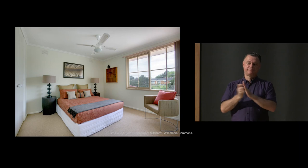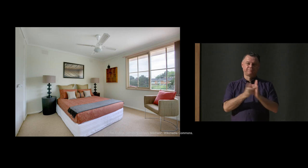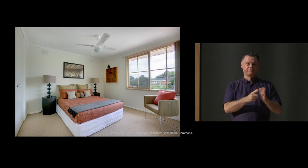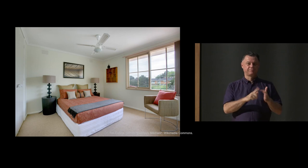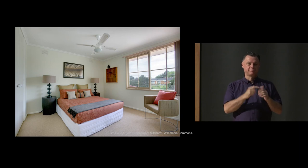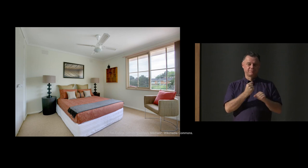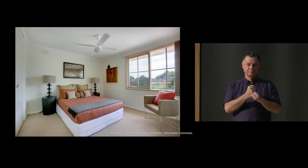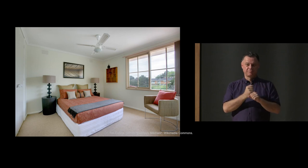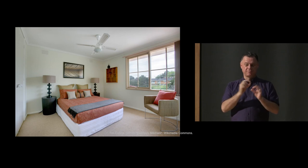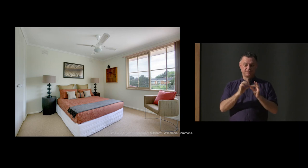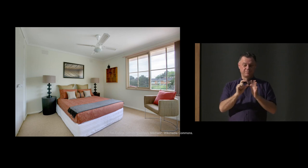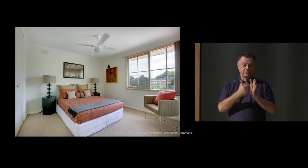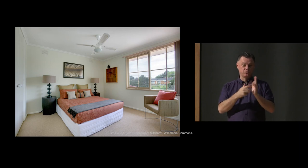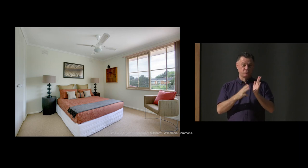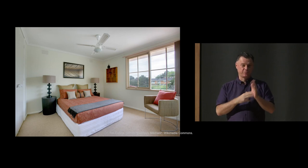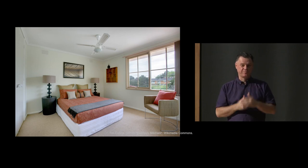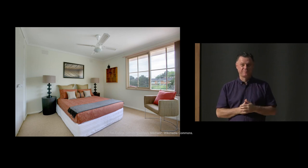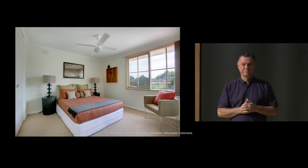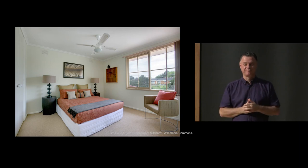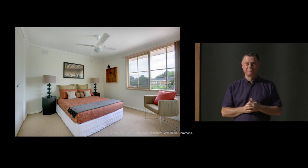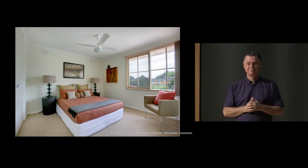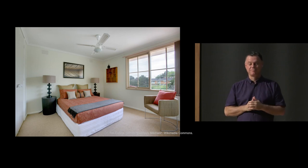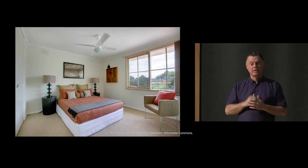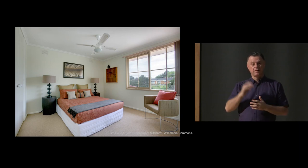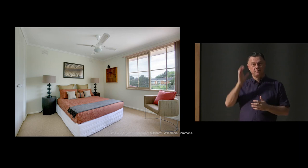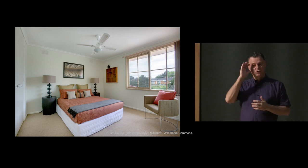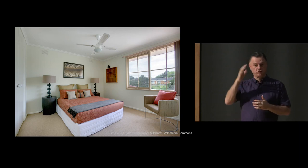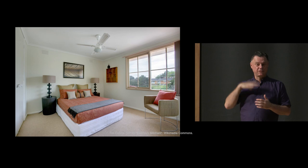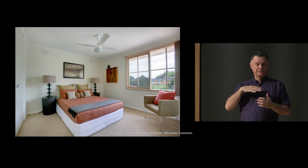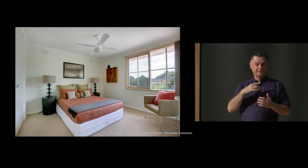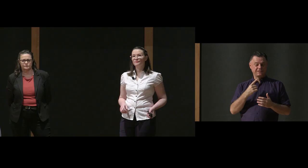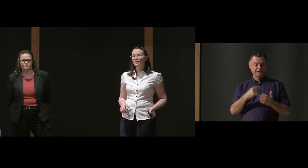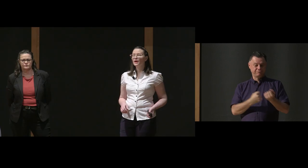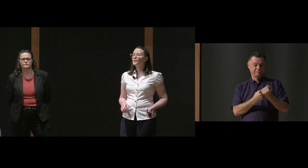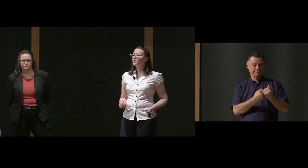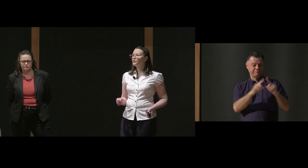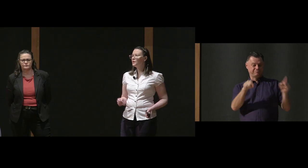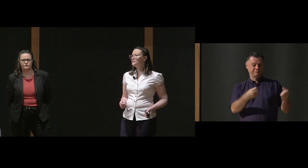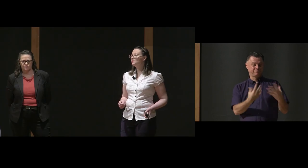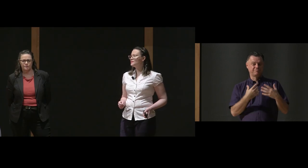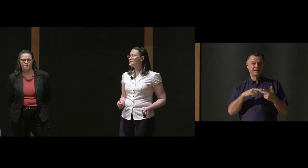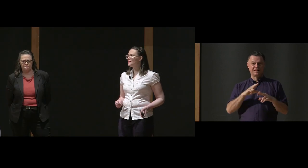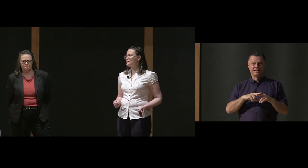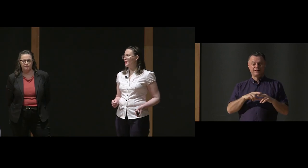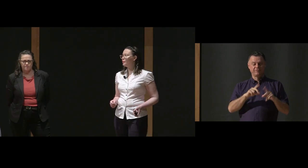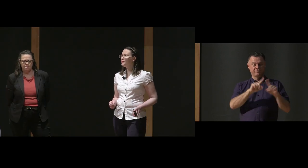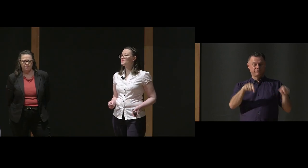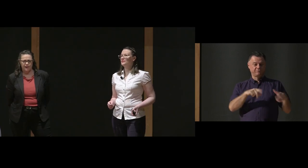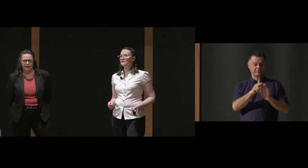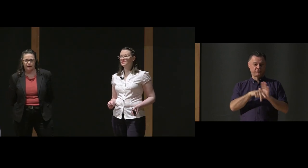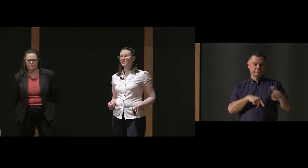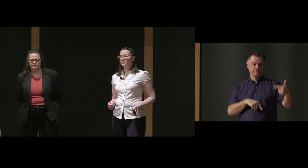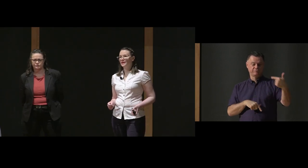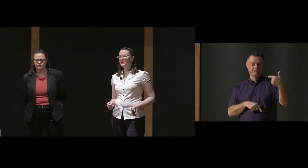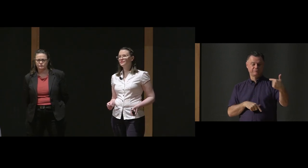use the bedroom as an example. The bedroom is a really handy place to have a personal assistant. But if your personal assistant has a camera